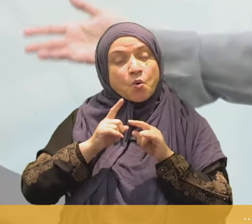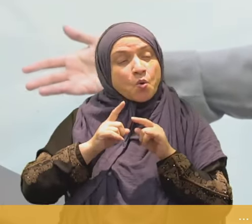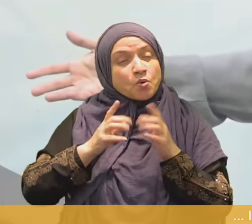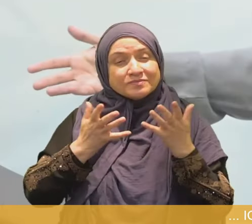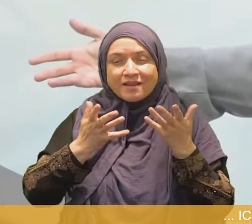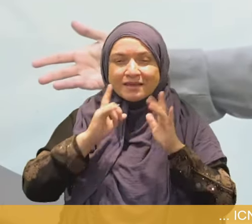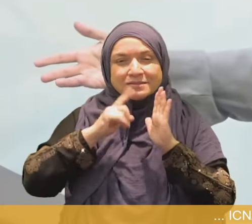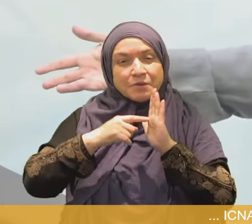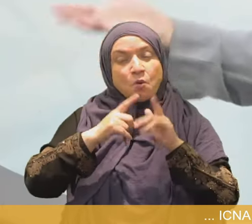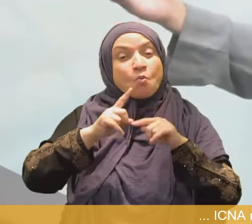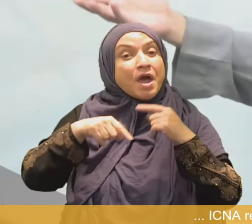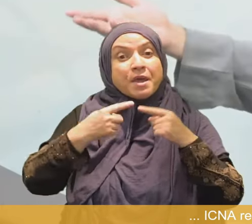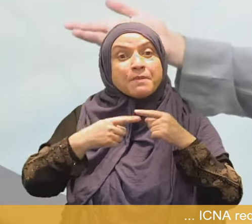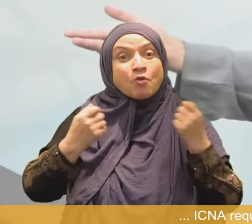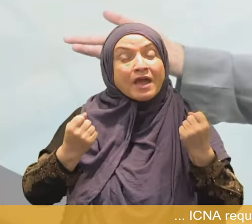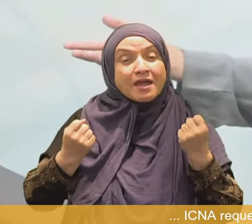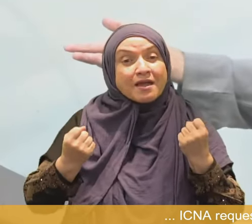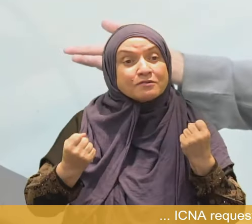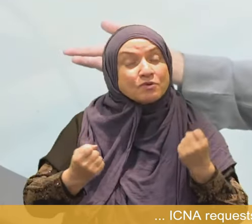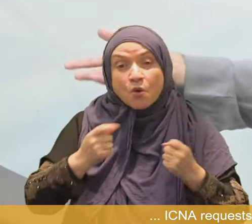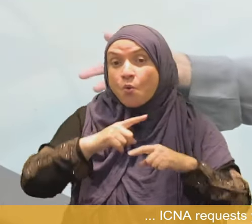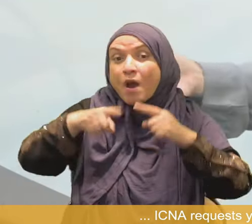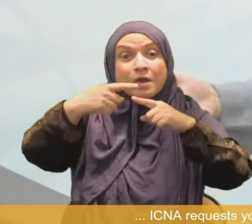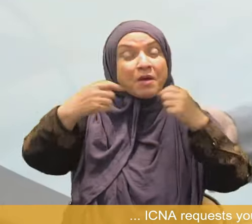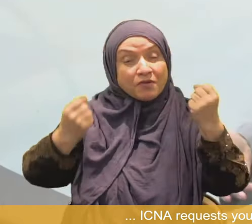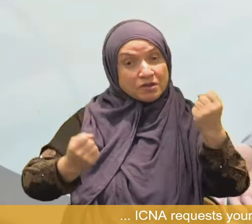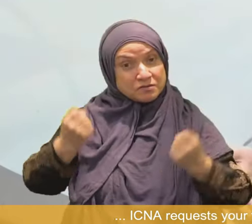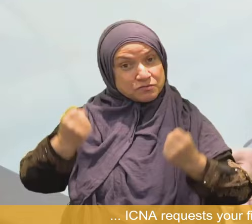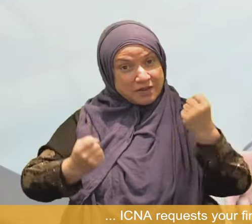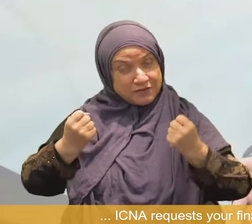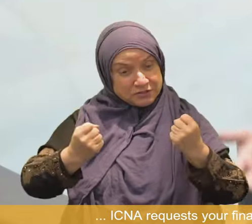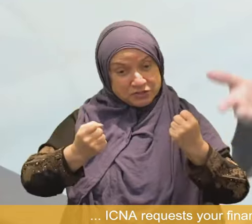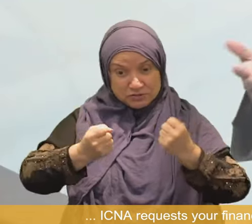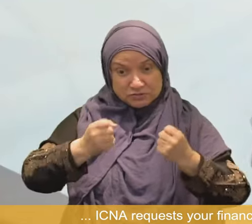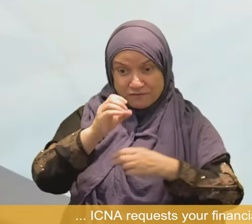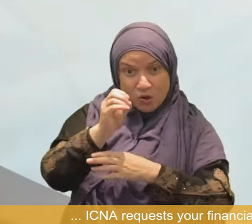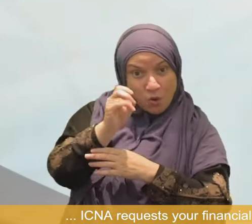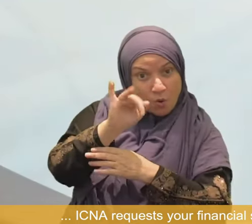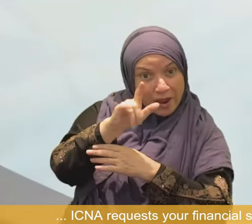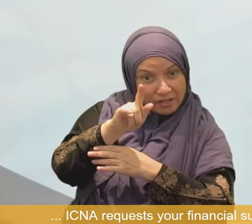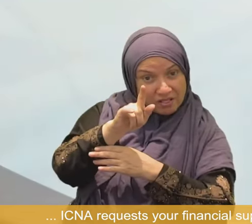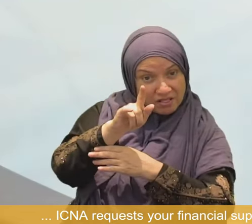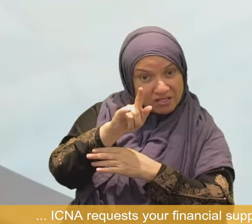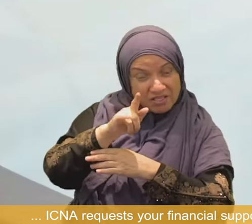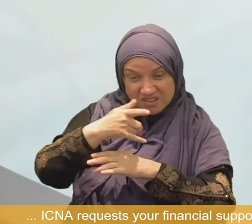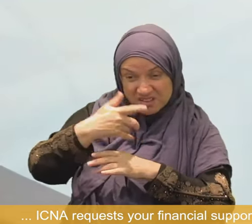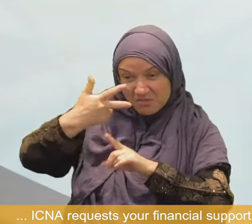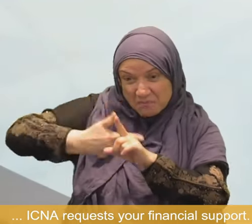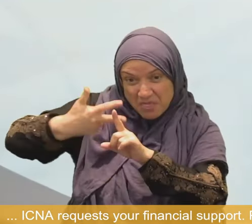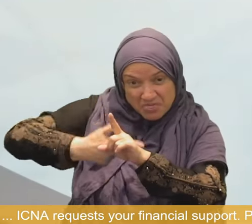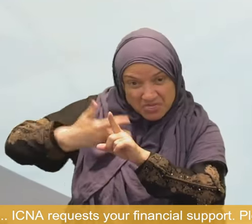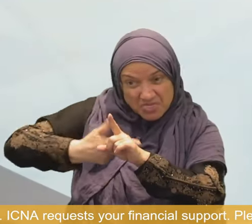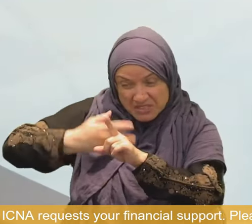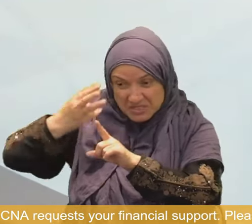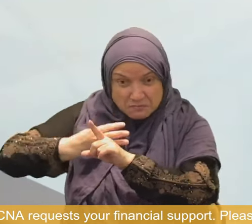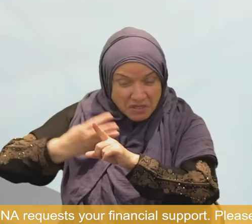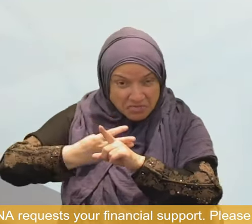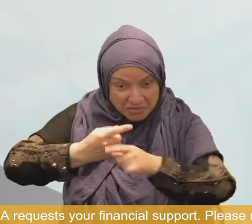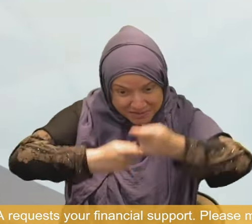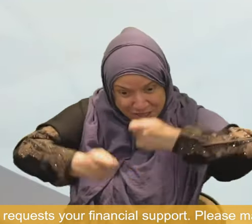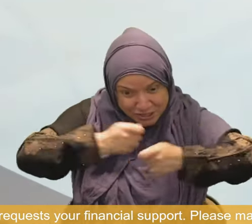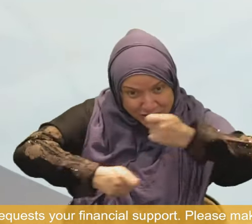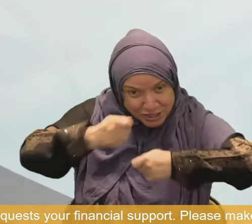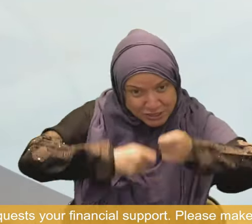six months, you will take to an oil change. Maybe a flat tire, once in every two years, you will do that and you are good to go.